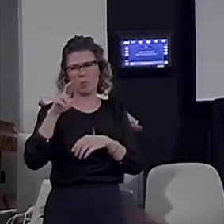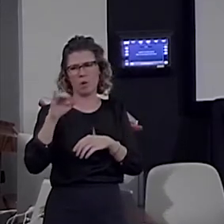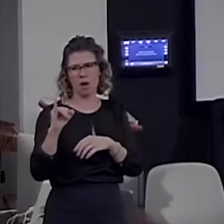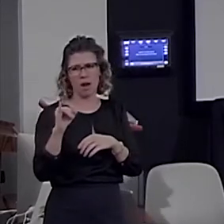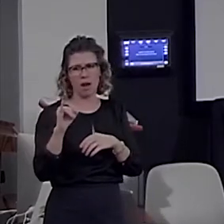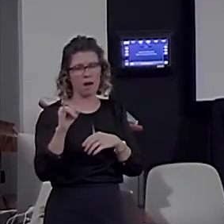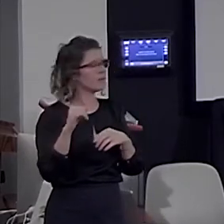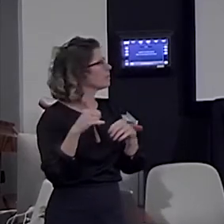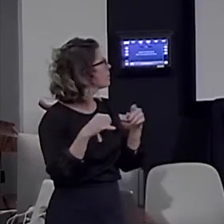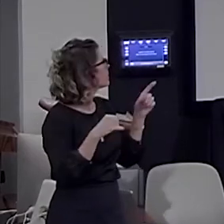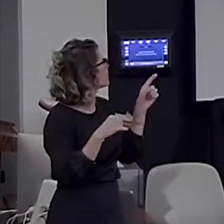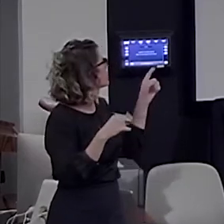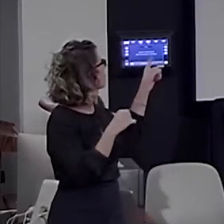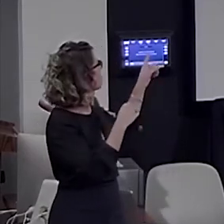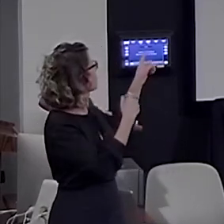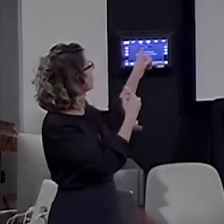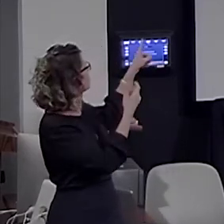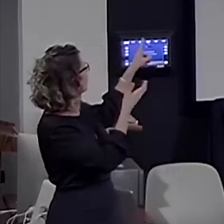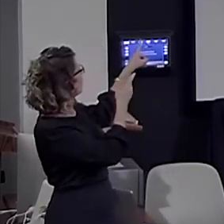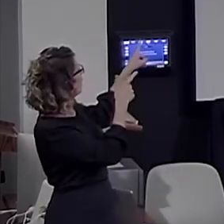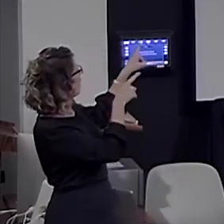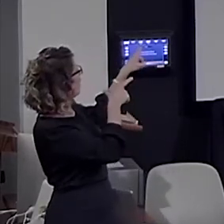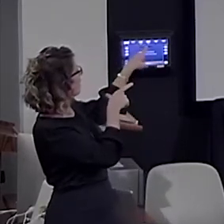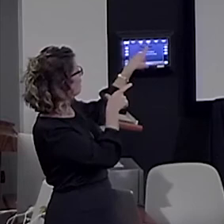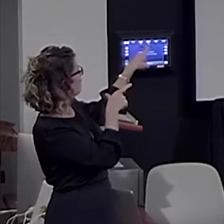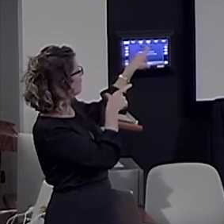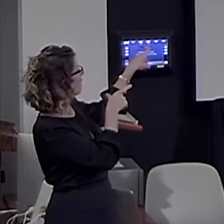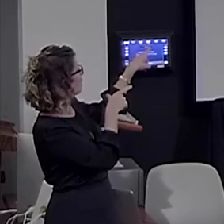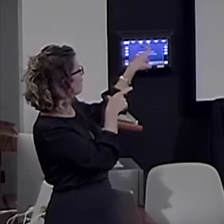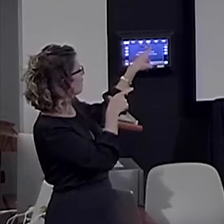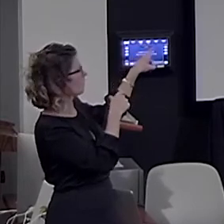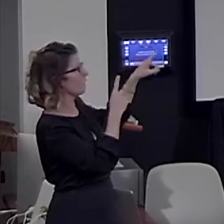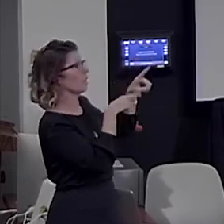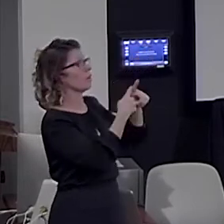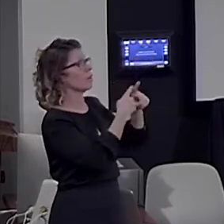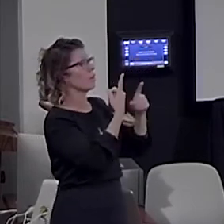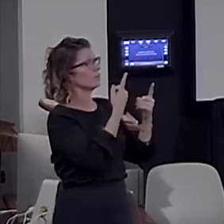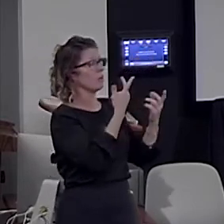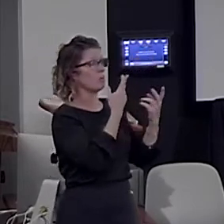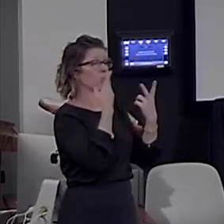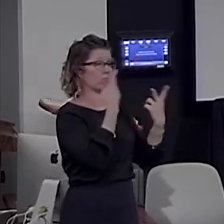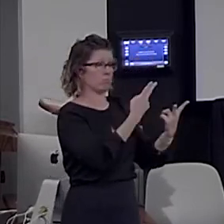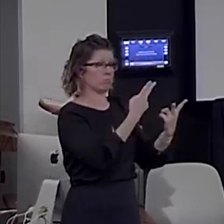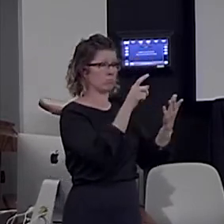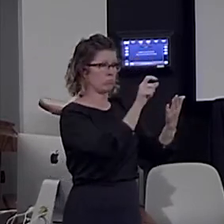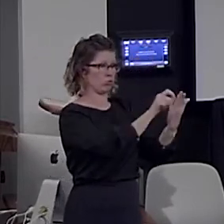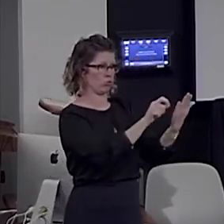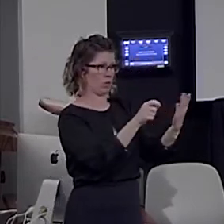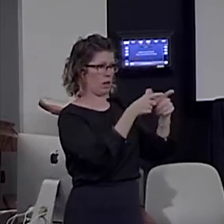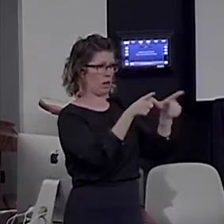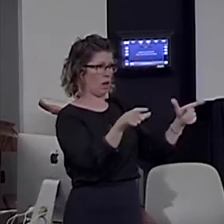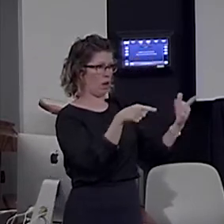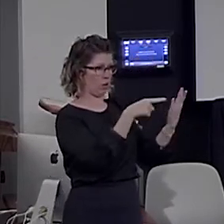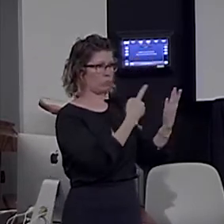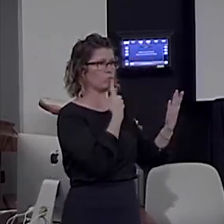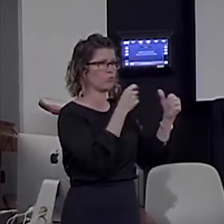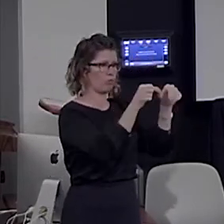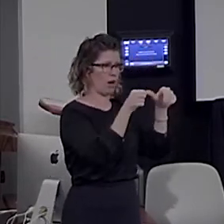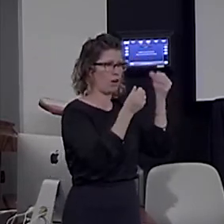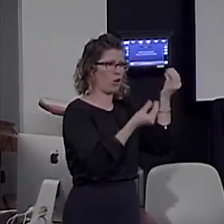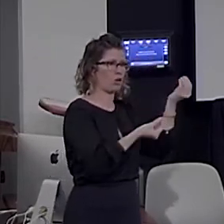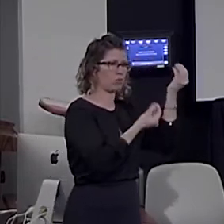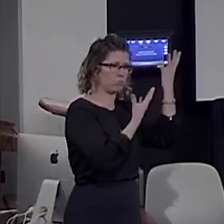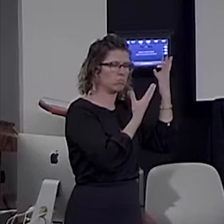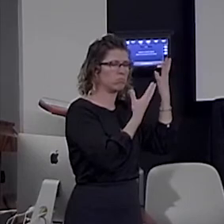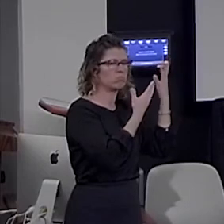replicated it. So, on the left here, what you see is what I just shown you, the written language study, with the areas in red activating in proportion